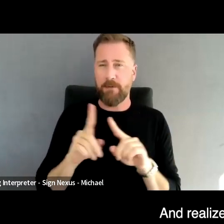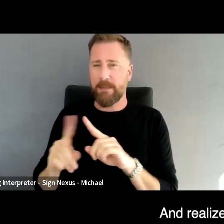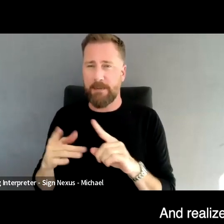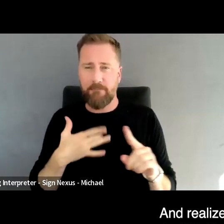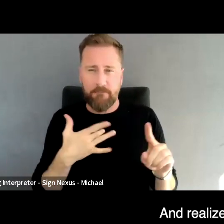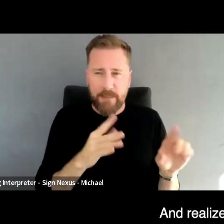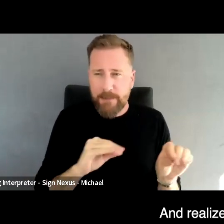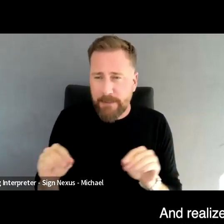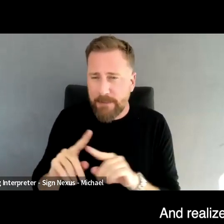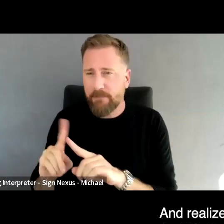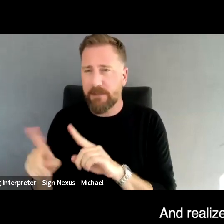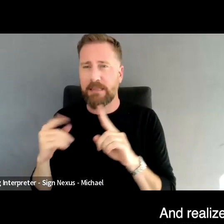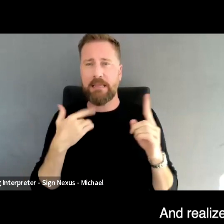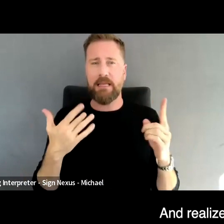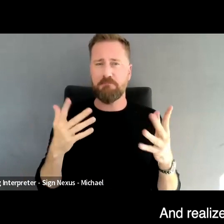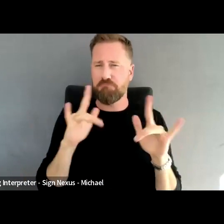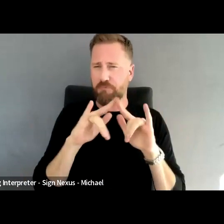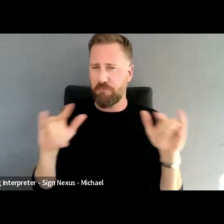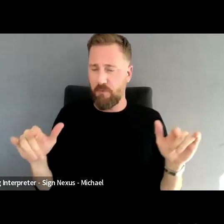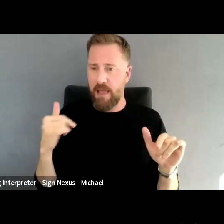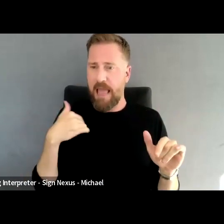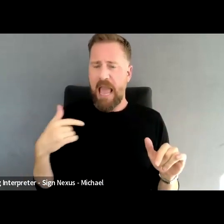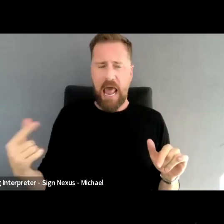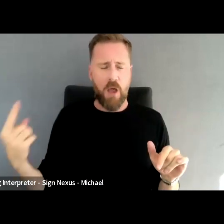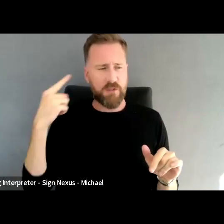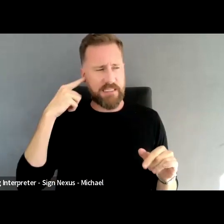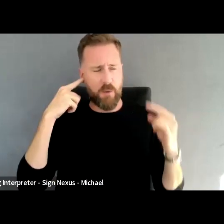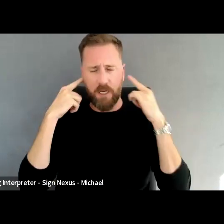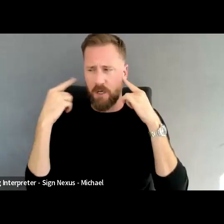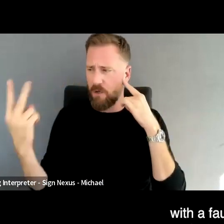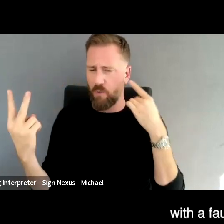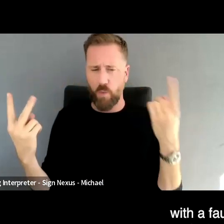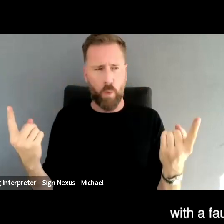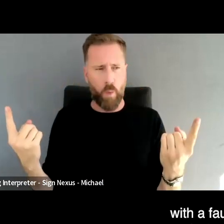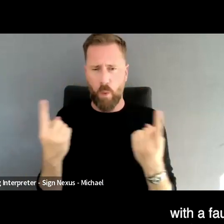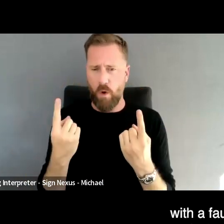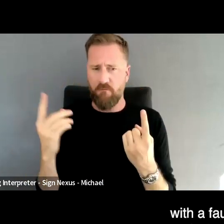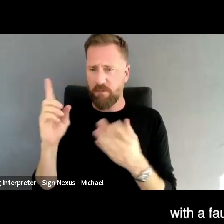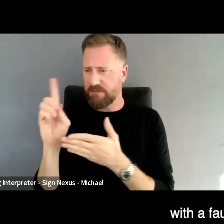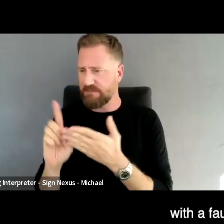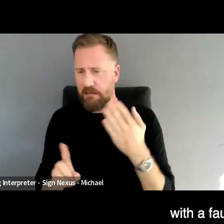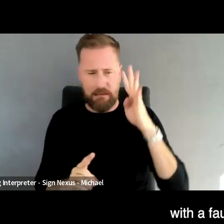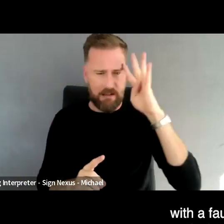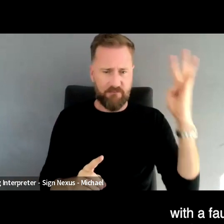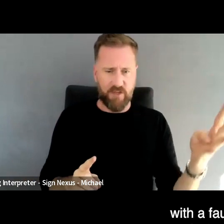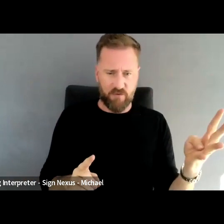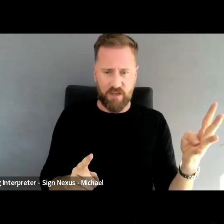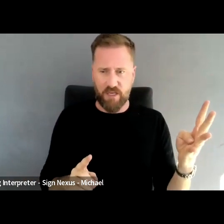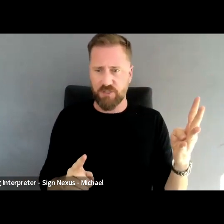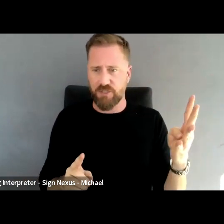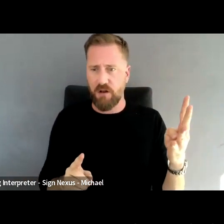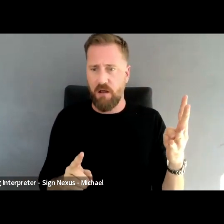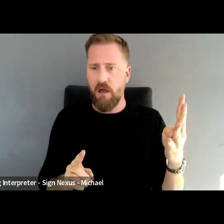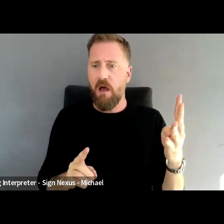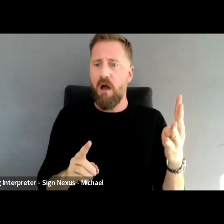and realized that these two toolkits that I was holding, design and innovation, were the fault and the cause of a lot of the